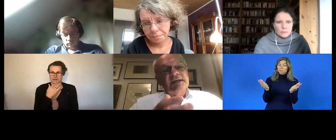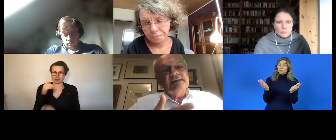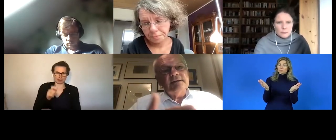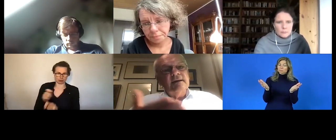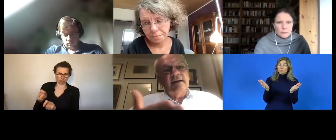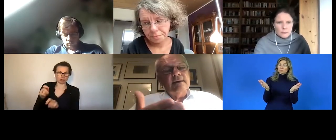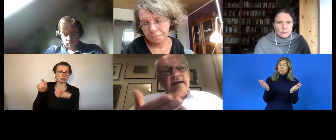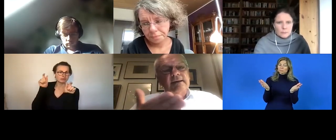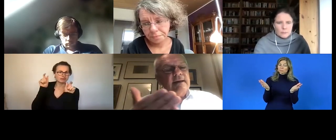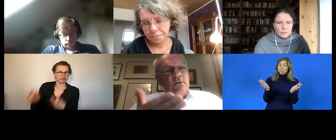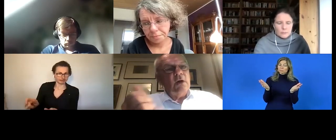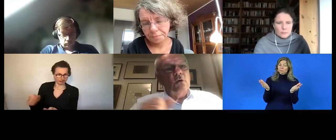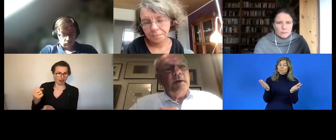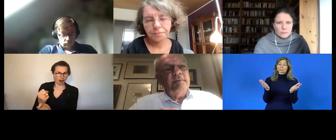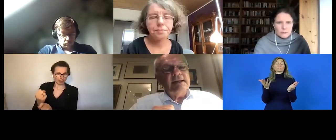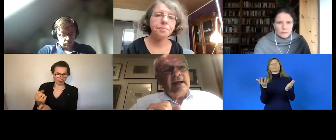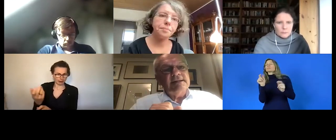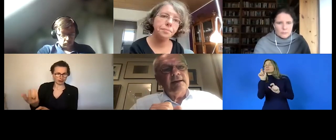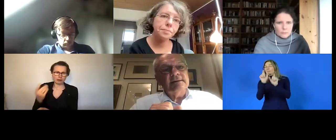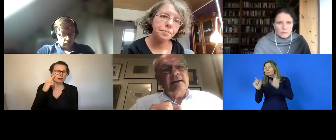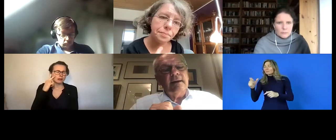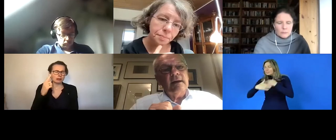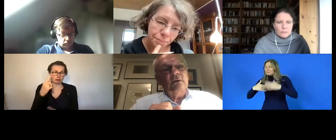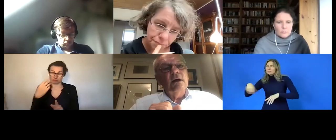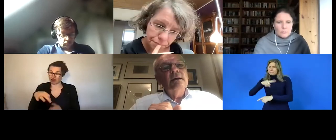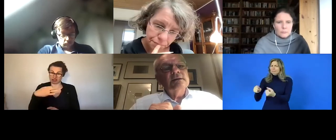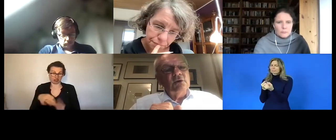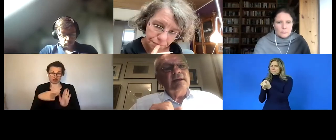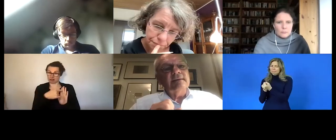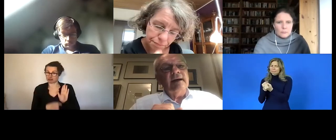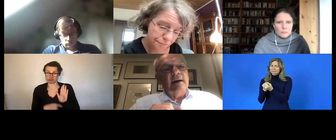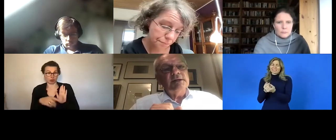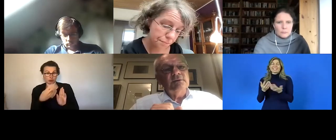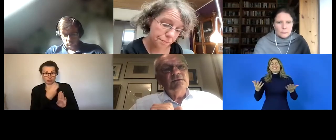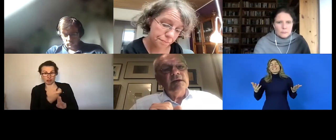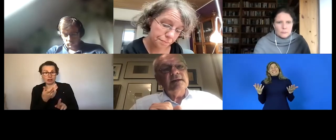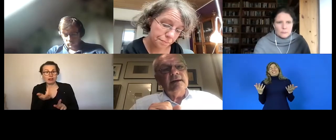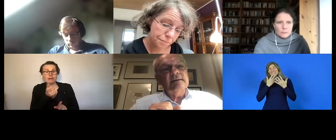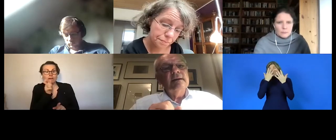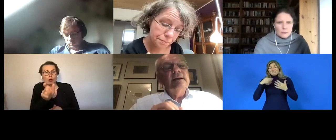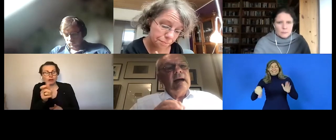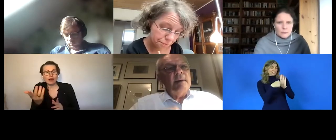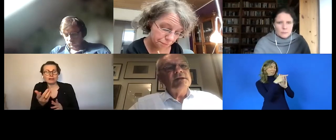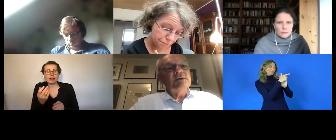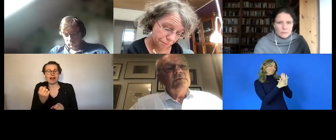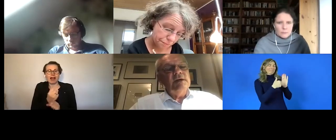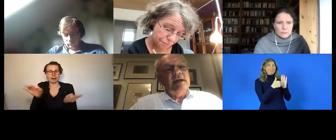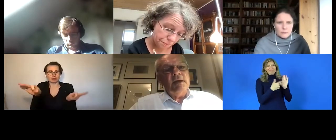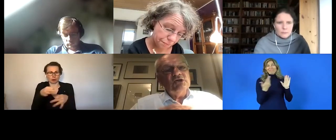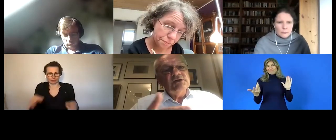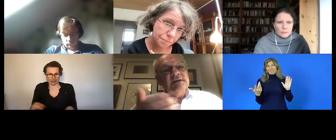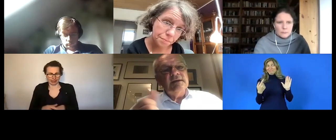people with disabilities unfortunately however the law very often um